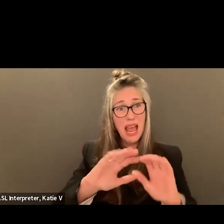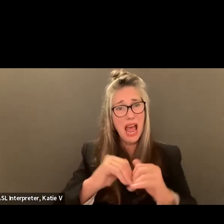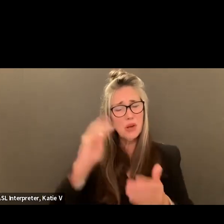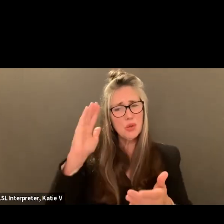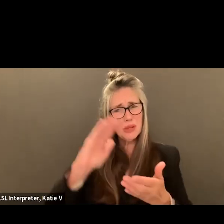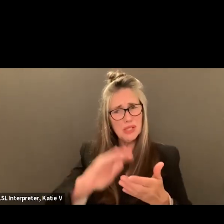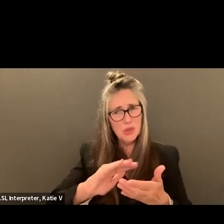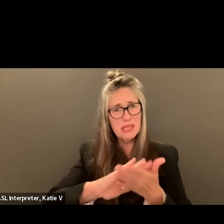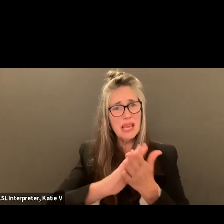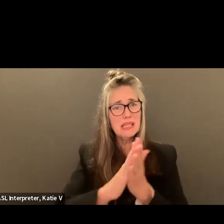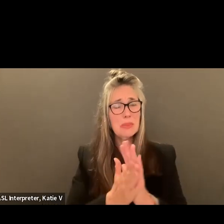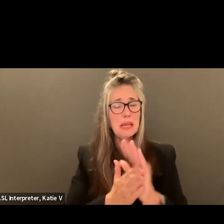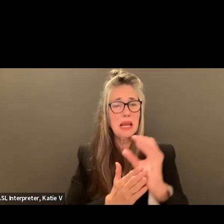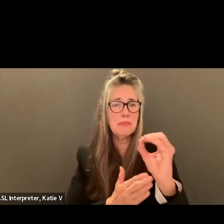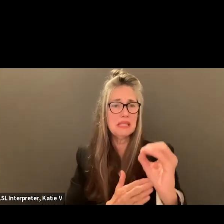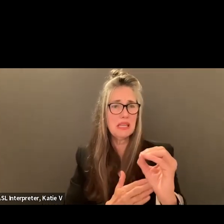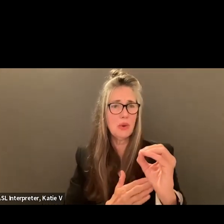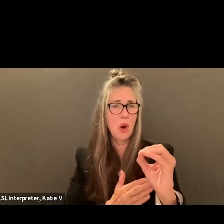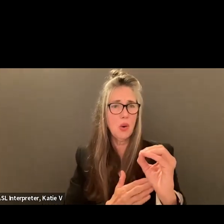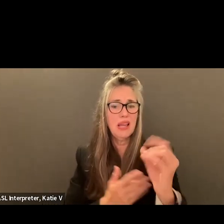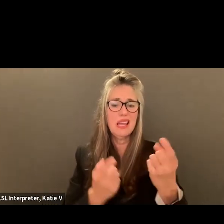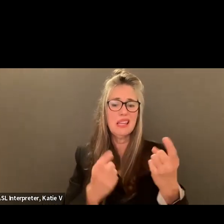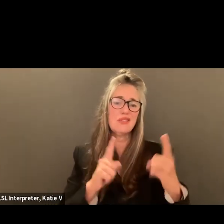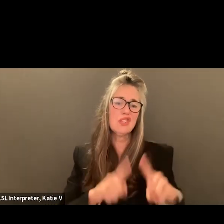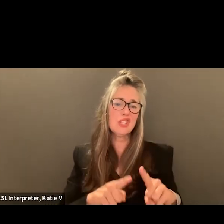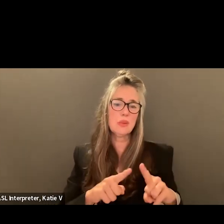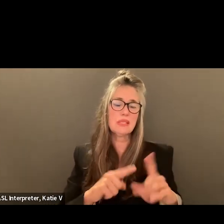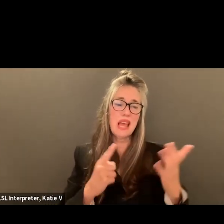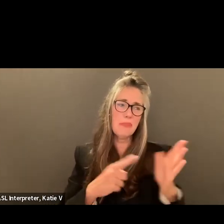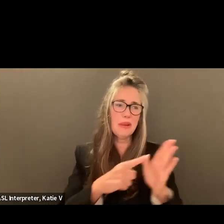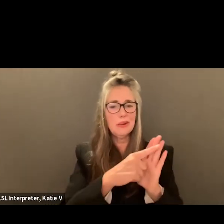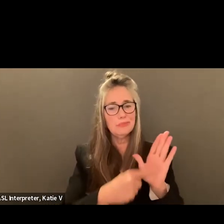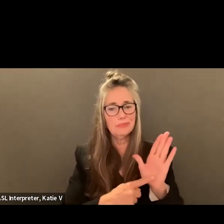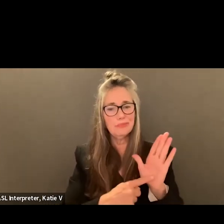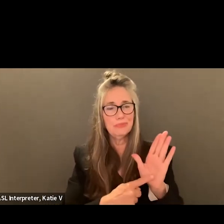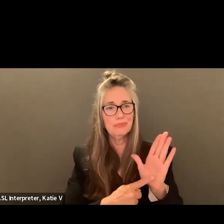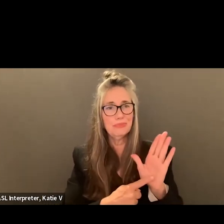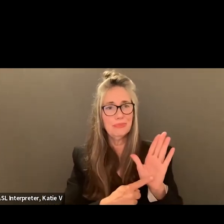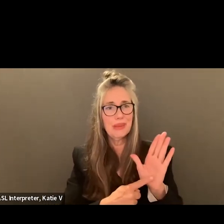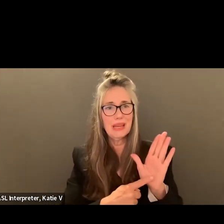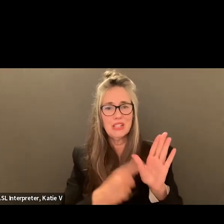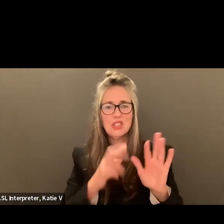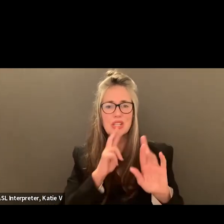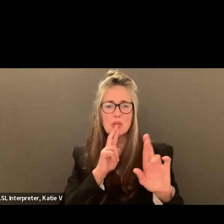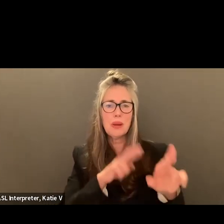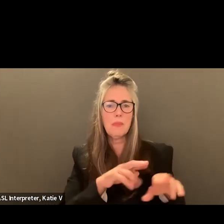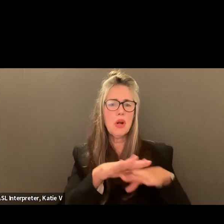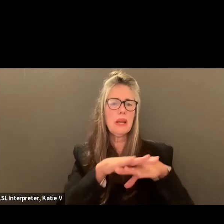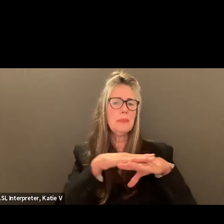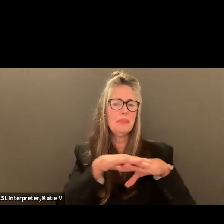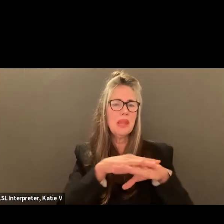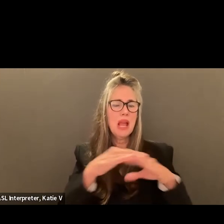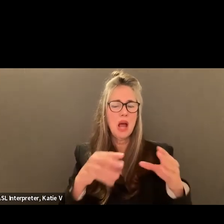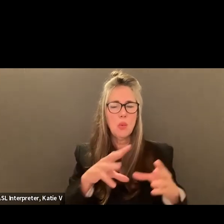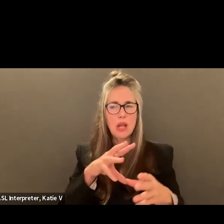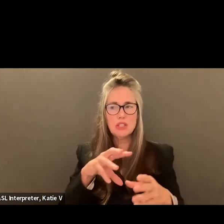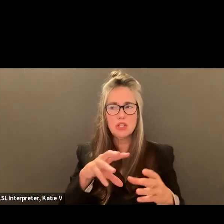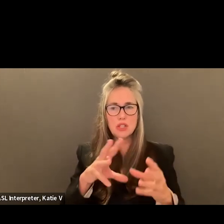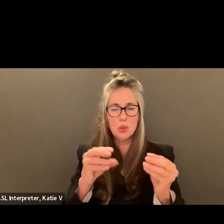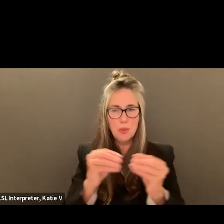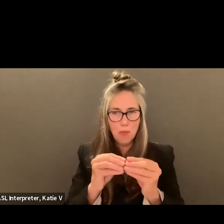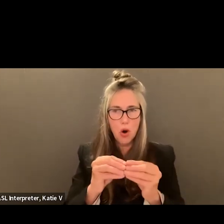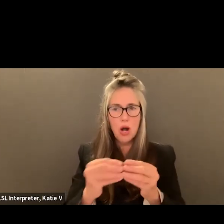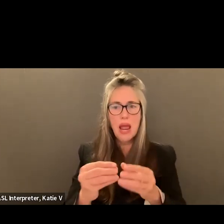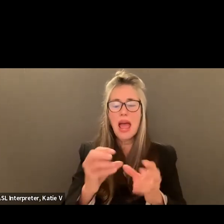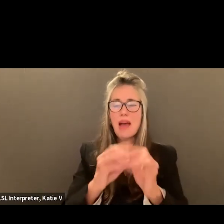to look forward to as opposed to here's what's happening in terms of just reporting, just doing a little bit more, getting the students more